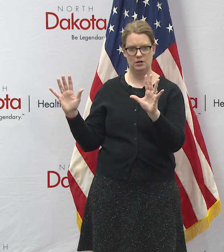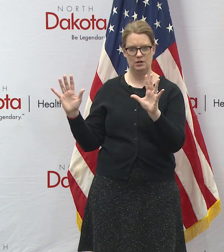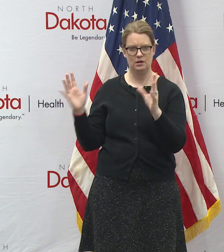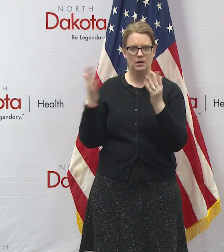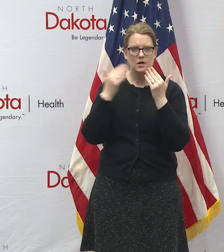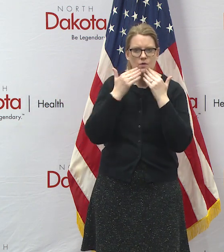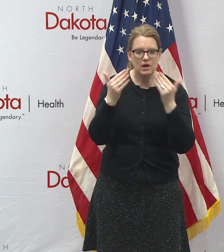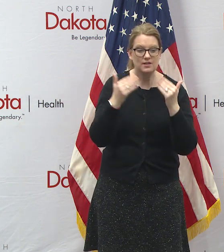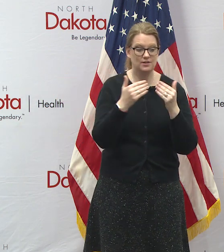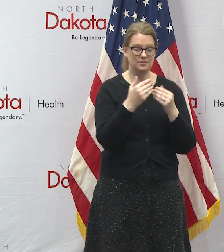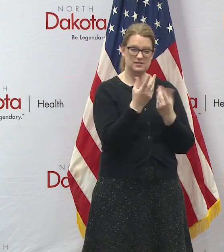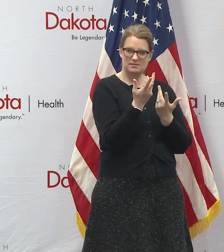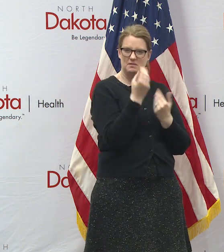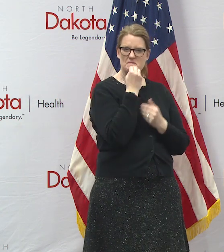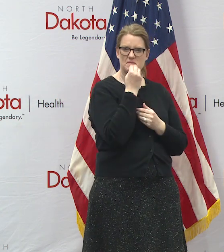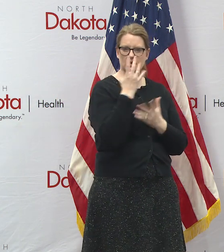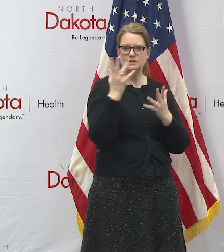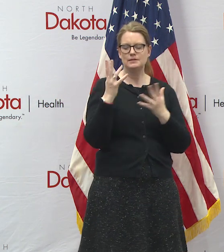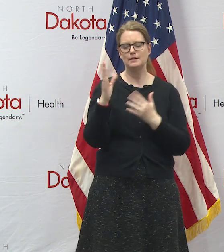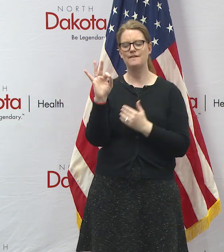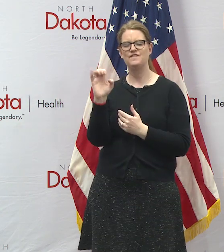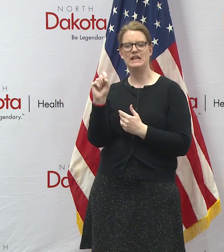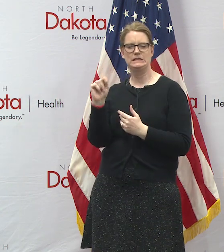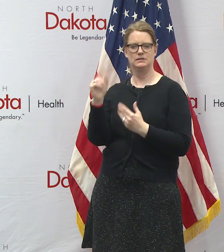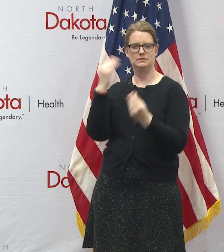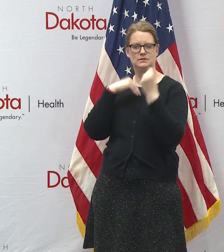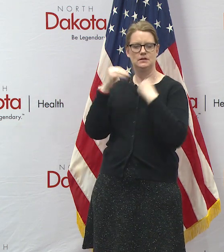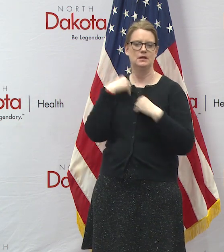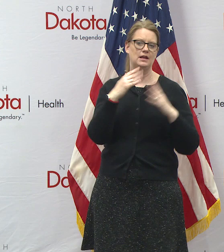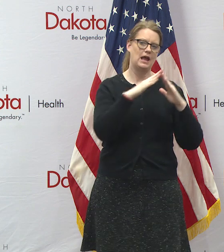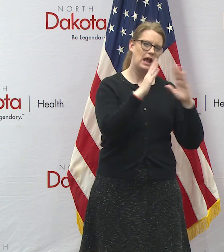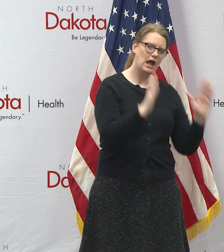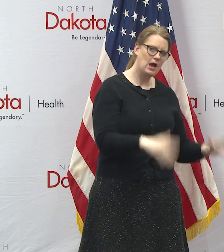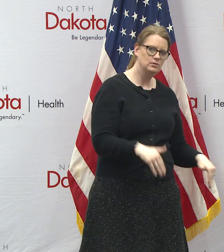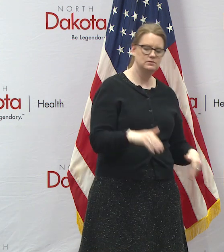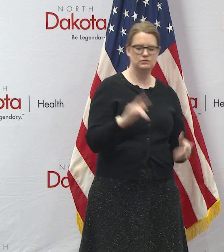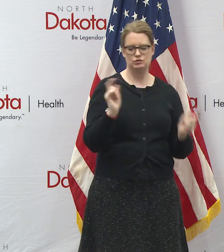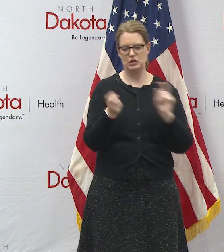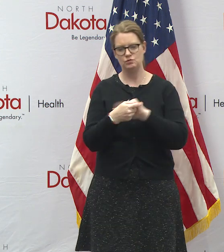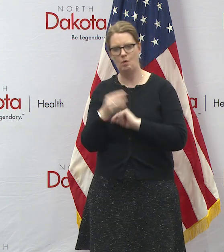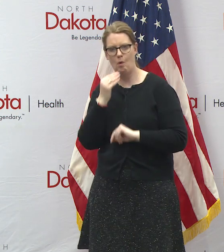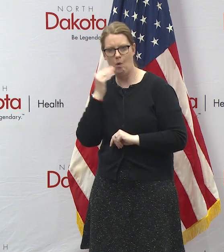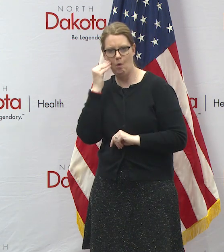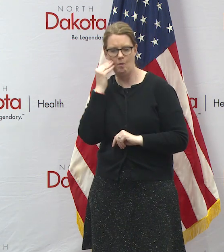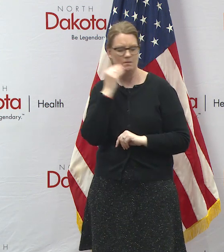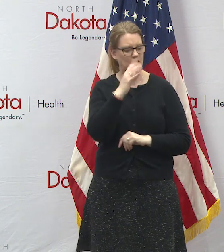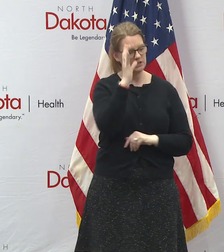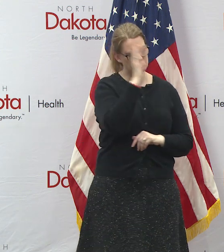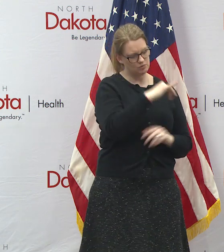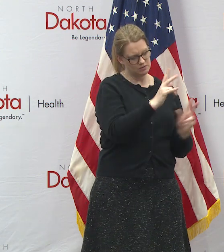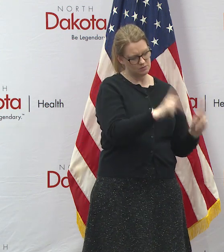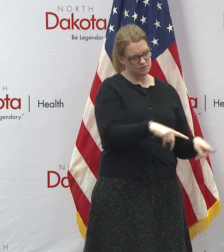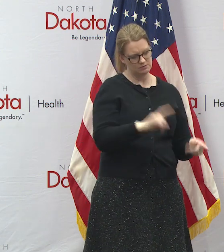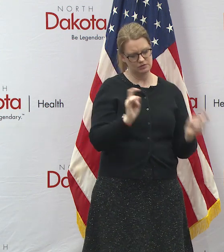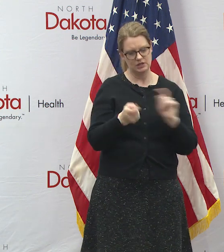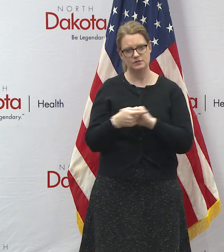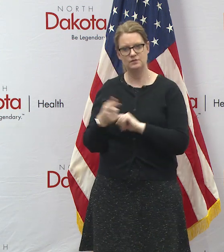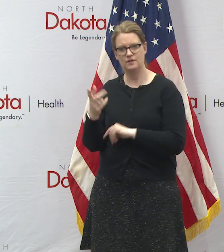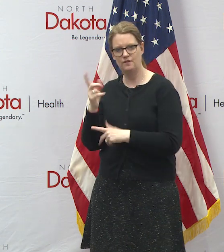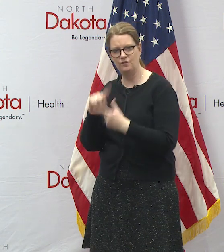a meal into a feast can turn a house into a home a stranger into a friend it turns problems into gifts